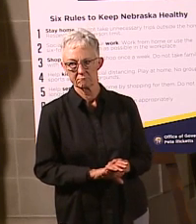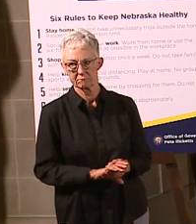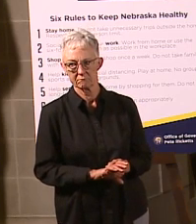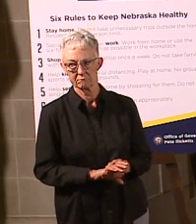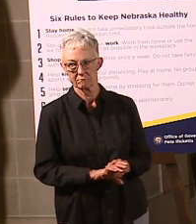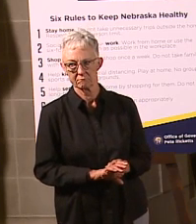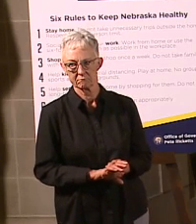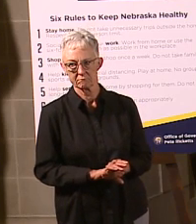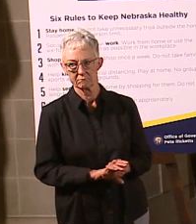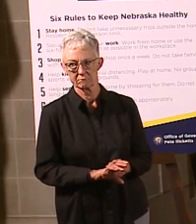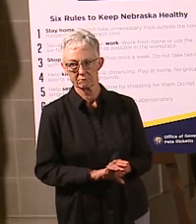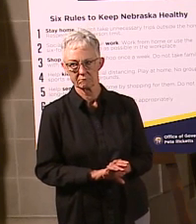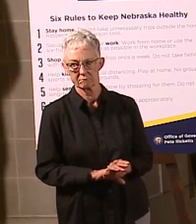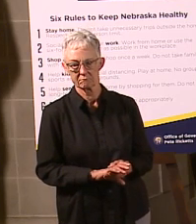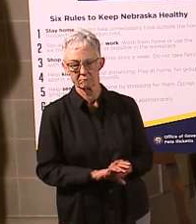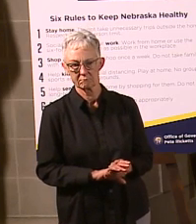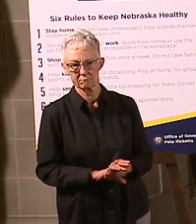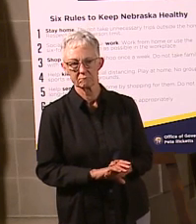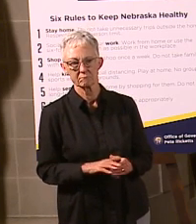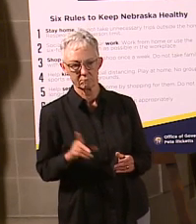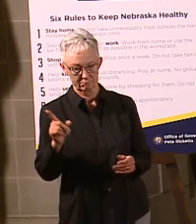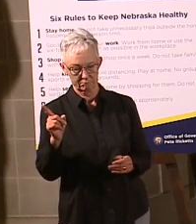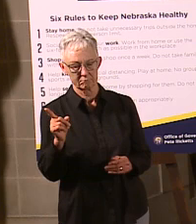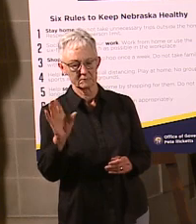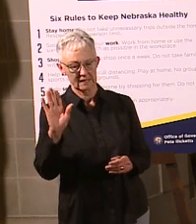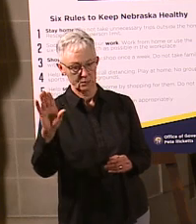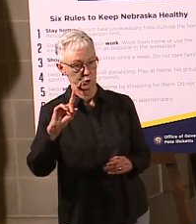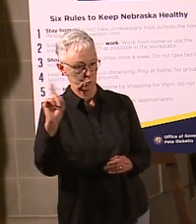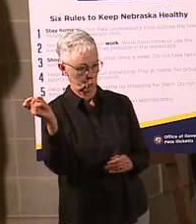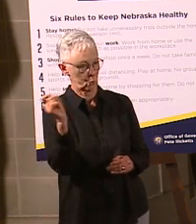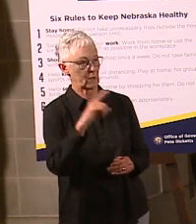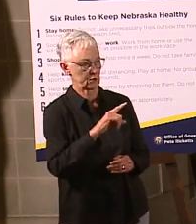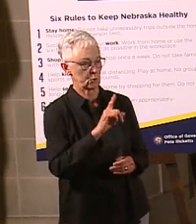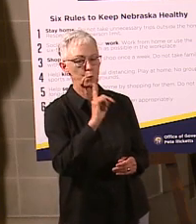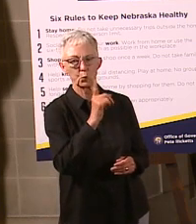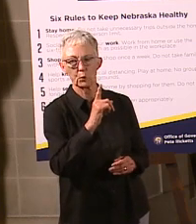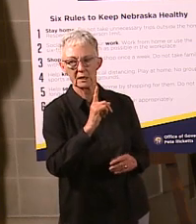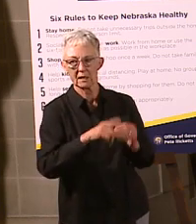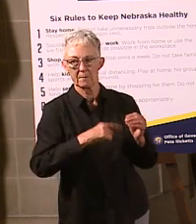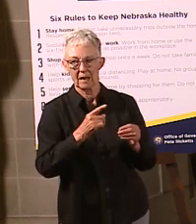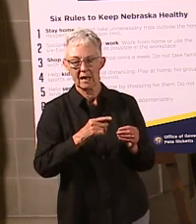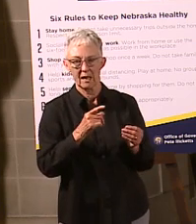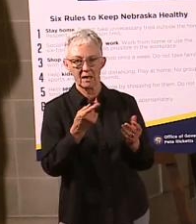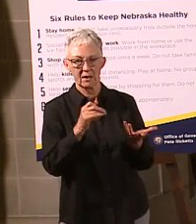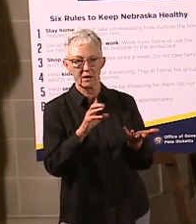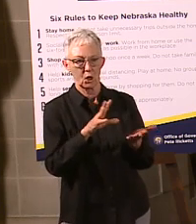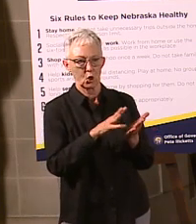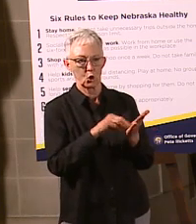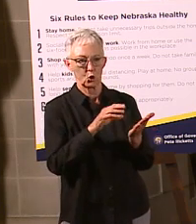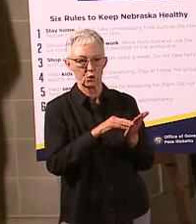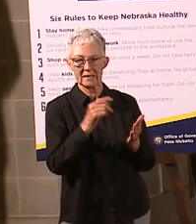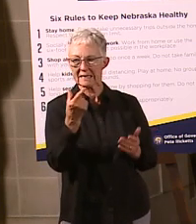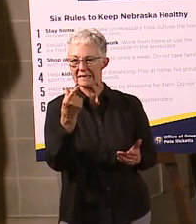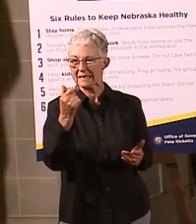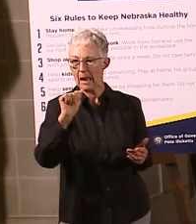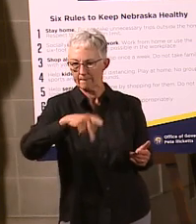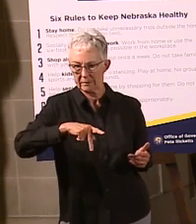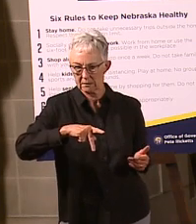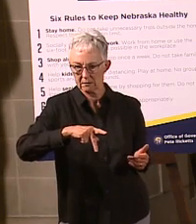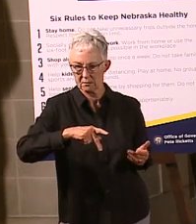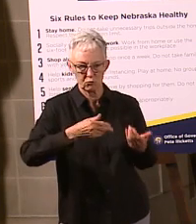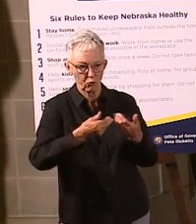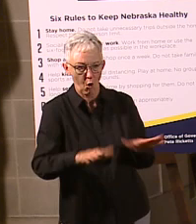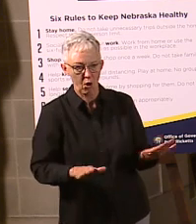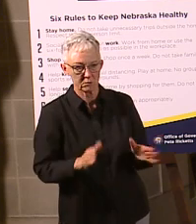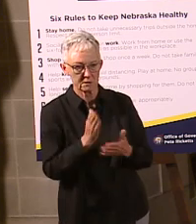and how you guys are going to address that specific gap? So the question is really about the learning gaps that maybe have persisted and